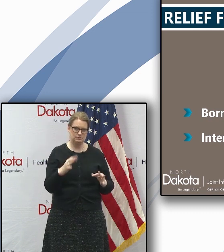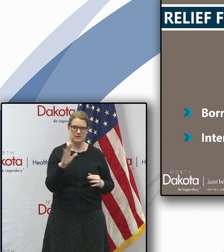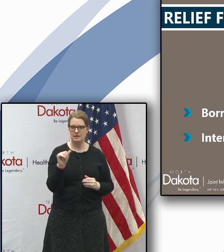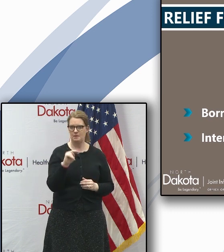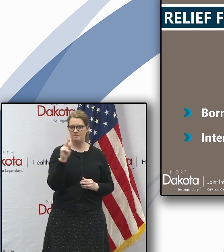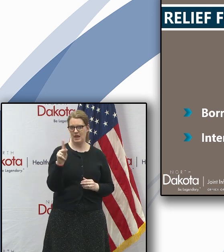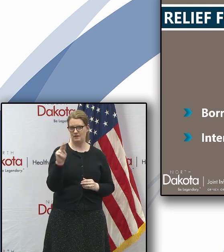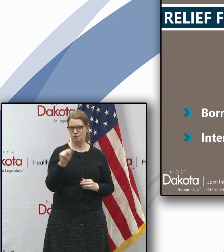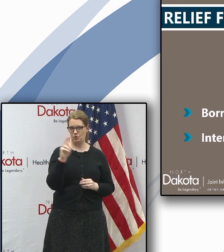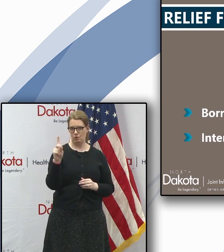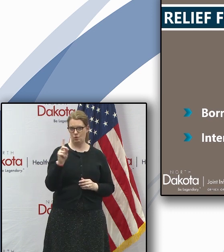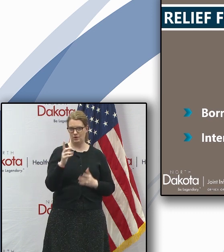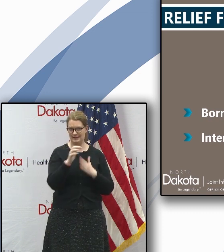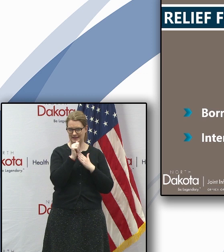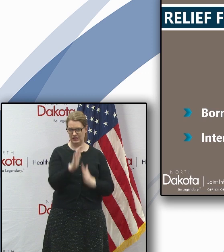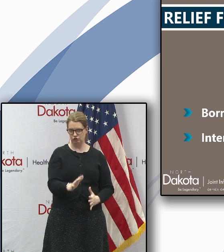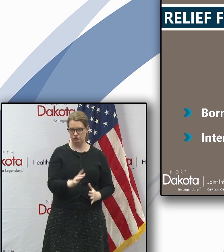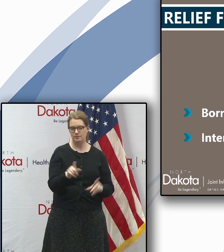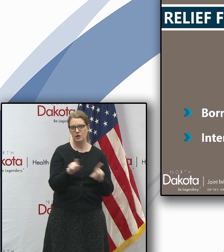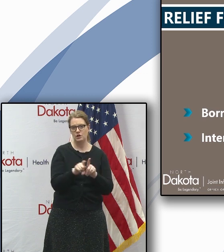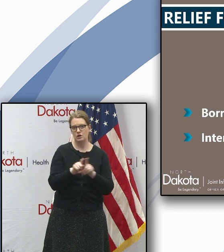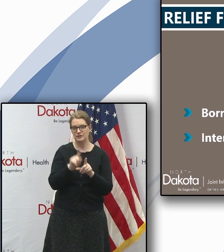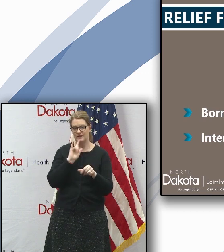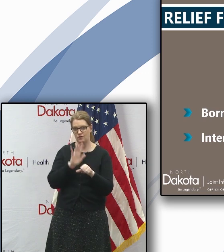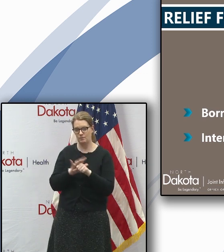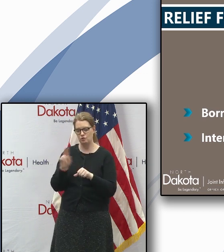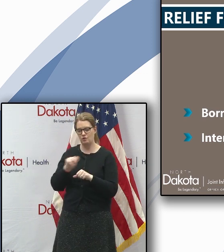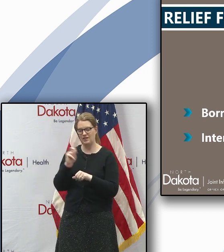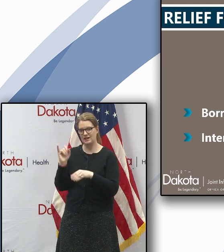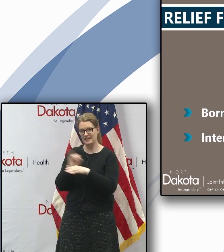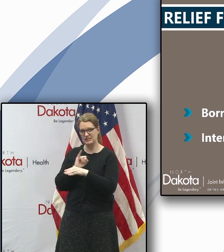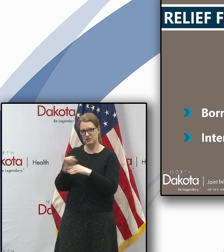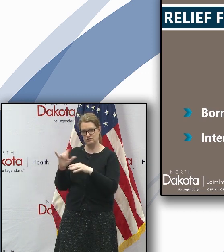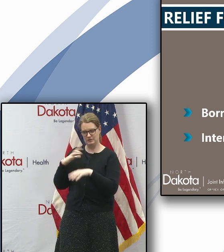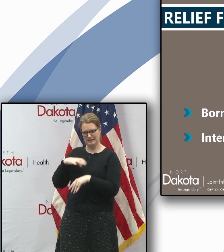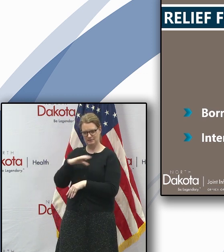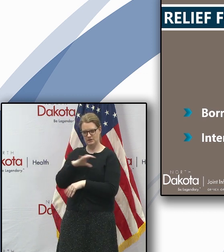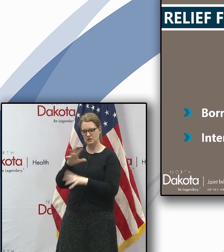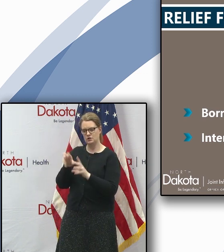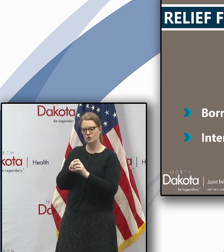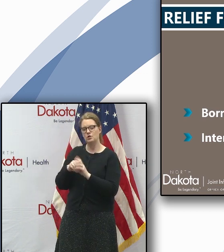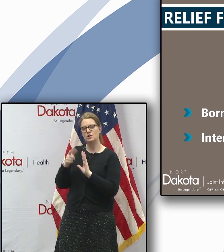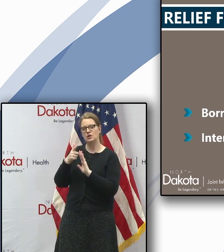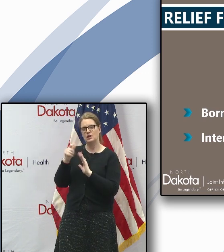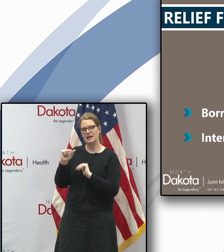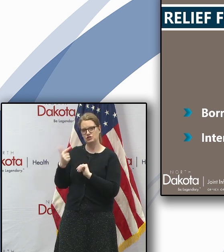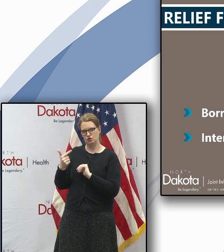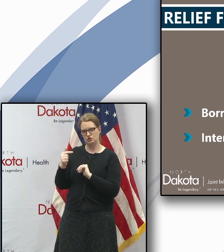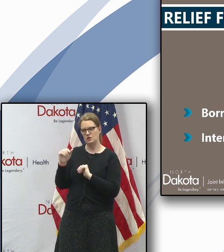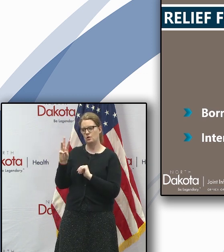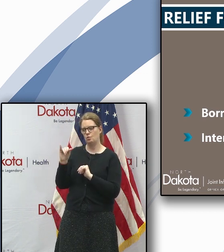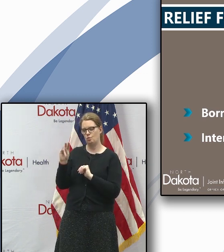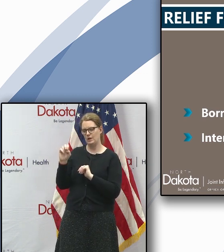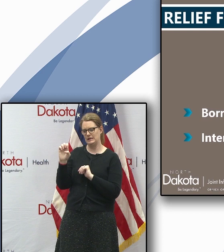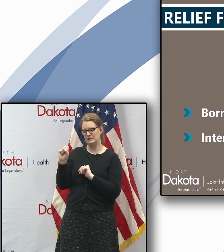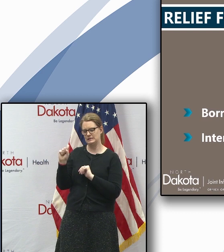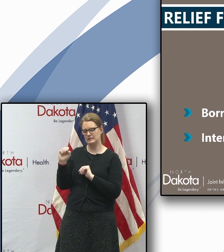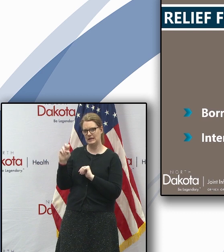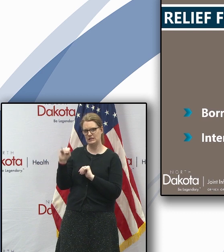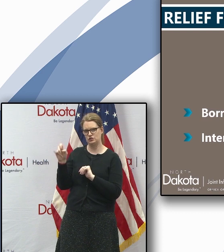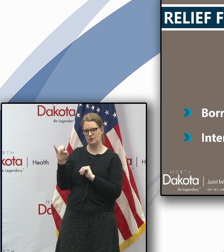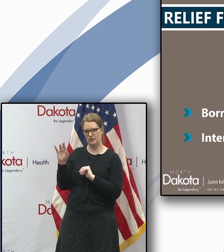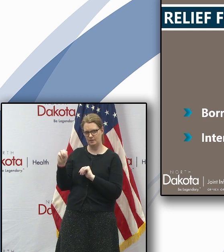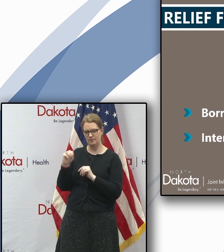dakota leadership and affirmed today by the north dakota industrial commission which includes attorney general wayne stengem and ag commissioner doug goering and